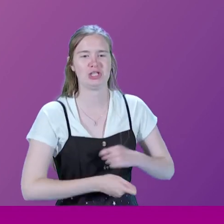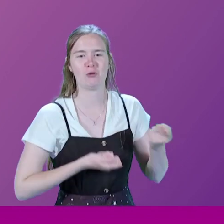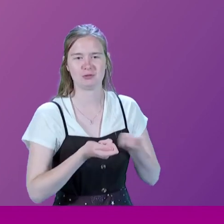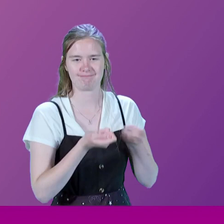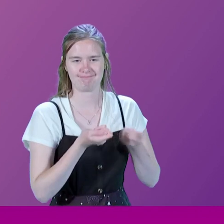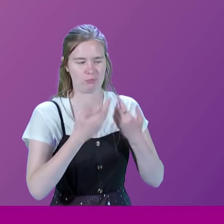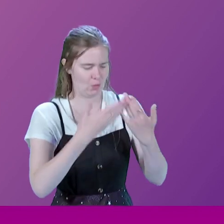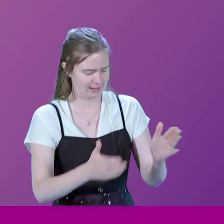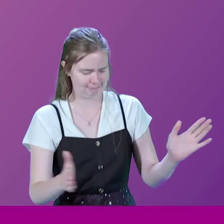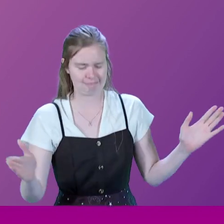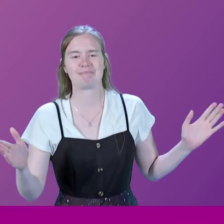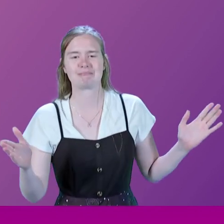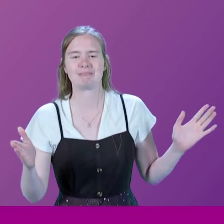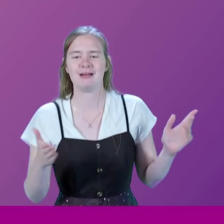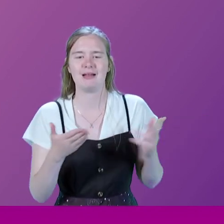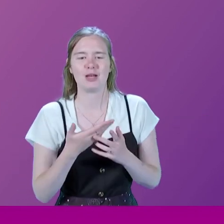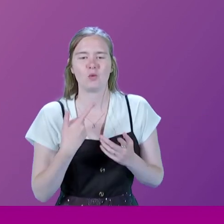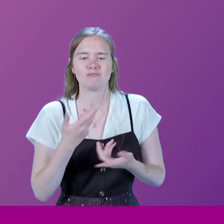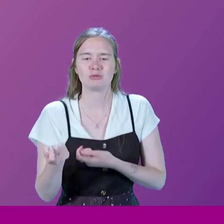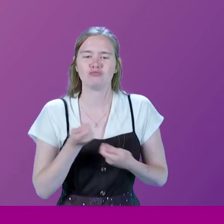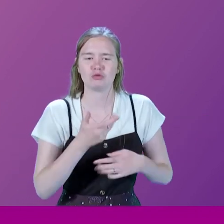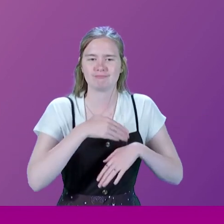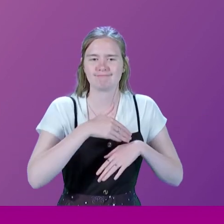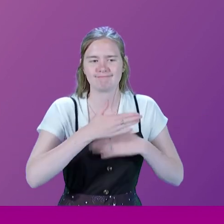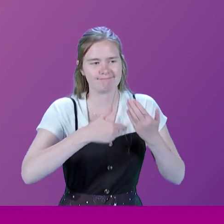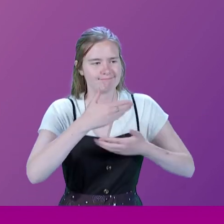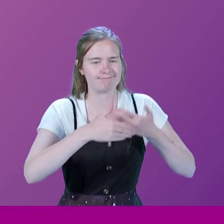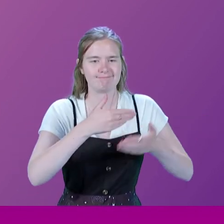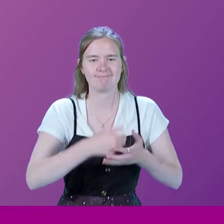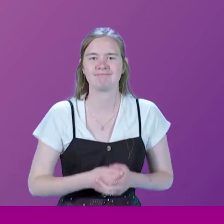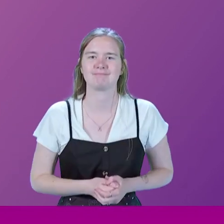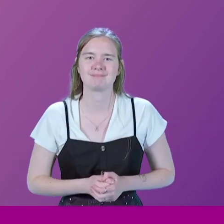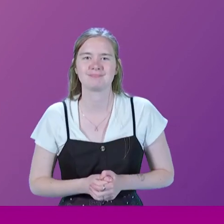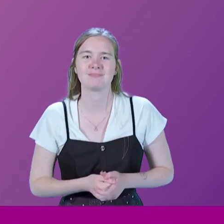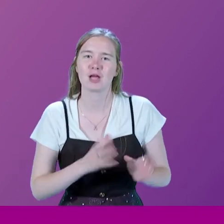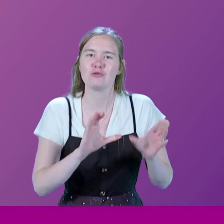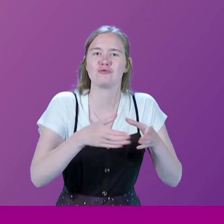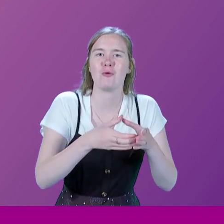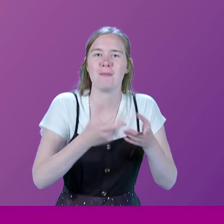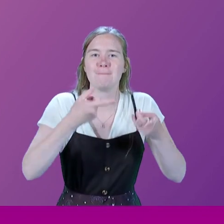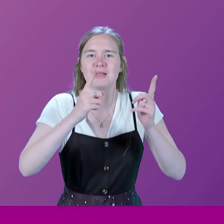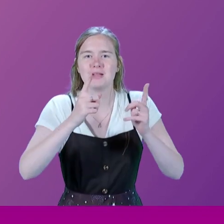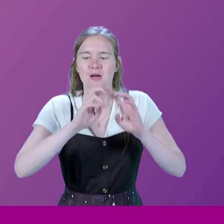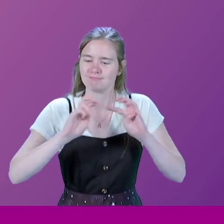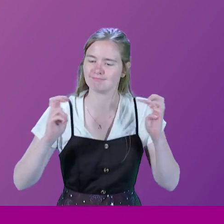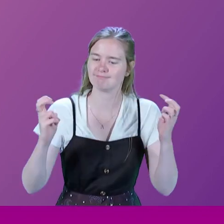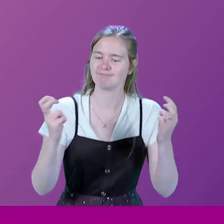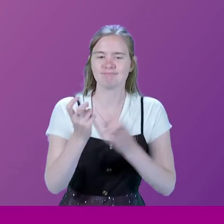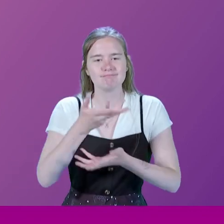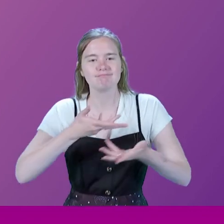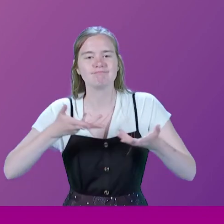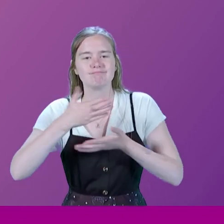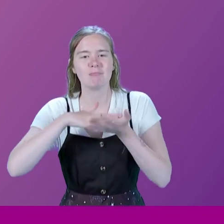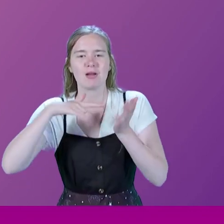very wide-ranging. And were going to be brought into effect. And there was a group of ministers sitting around the cabinet table, Margaret Thatcher there.